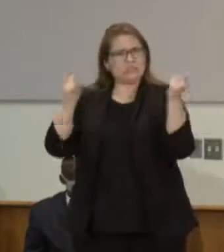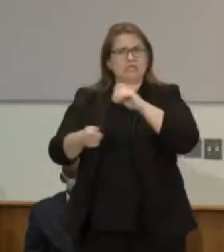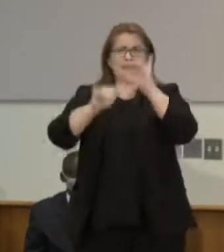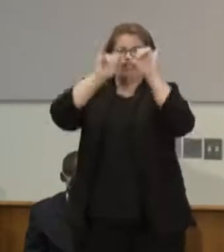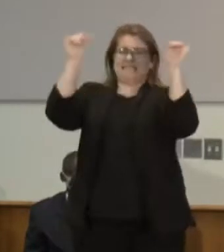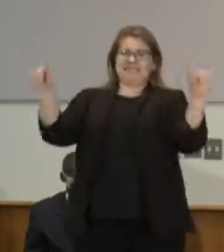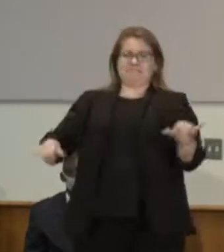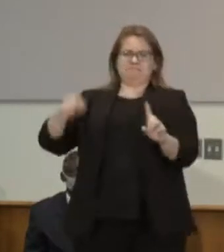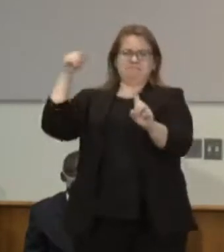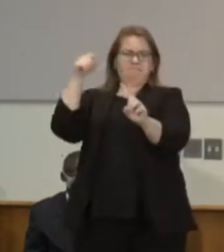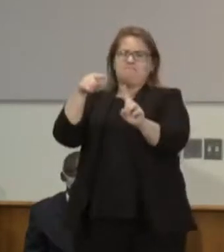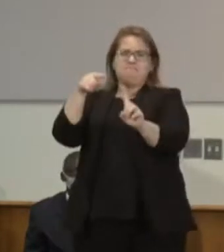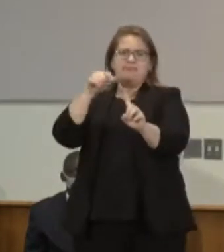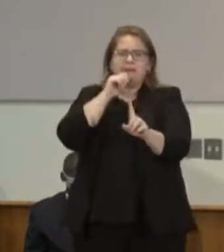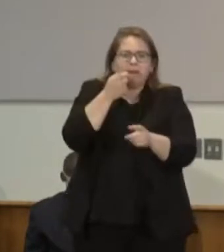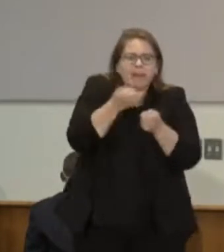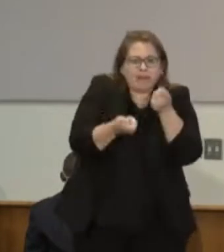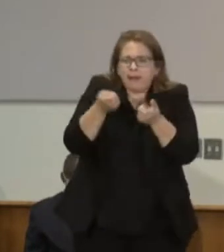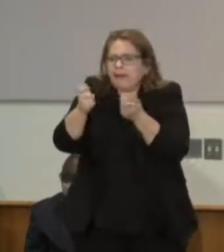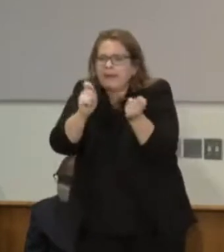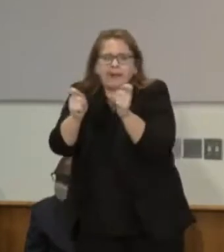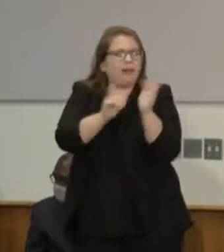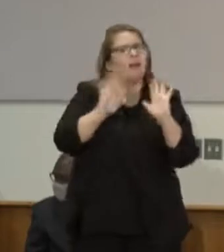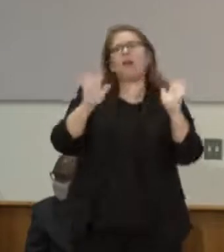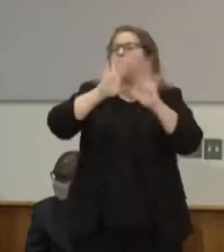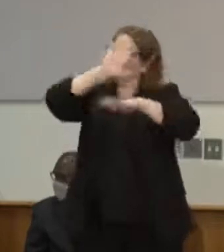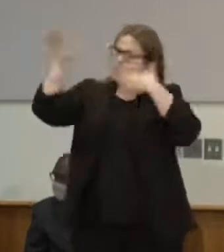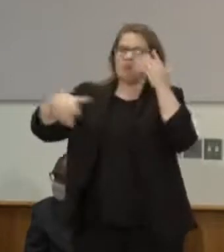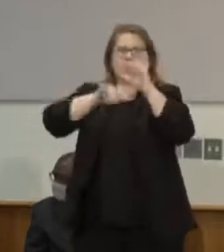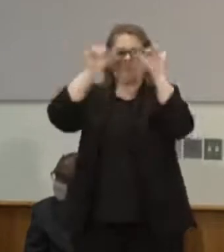Minnesota House. With that, I'd like to introduce Senator Kent.